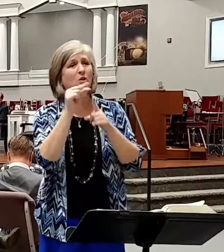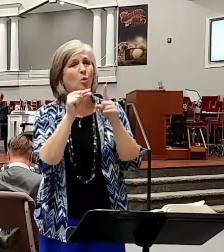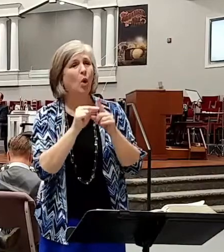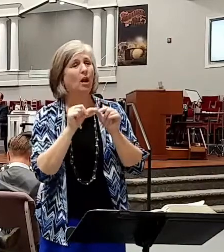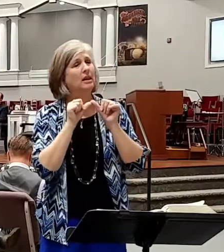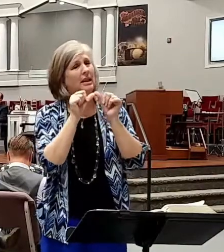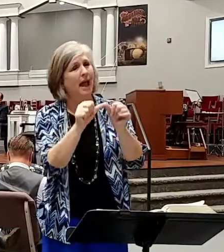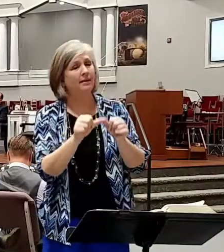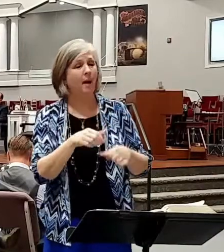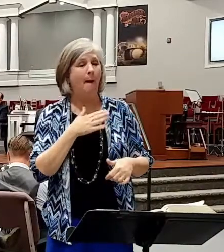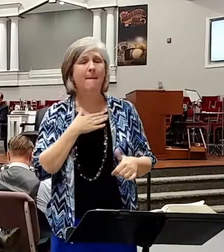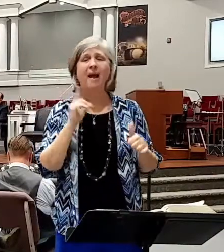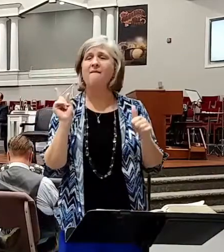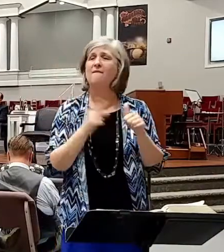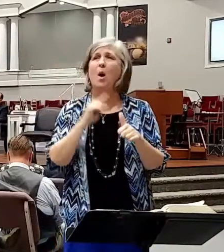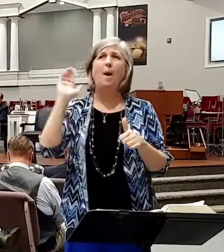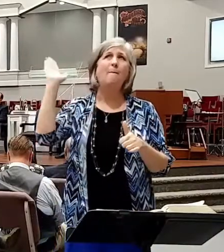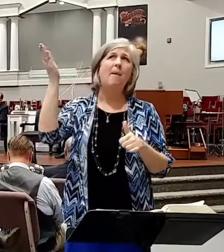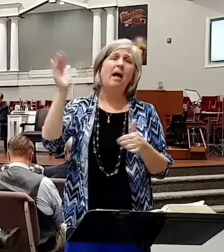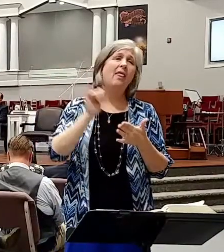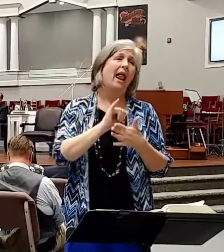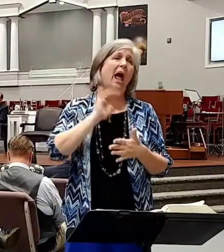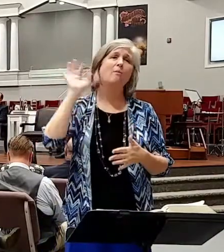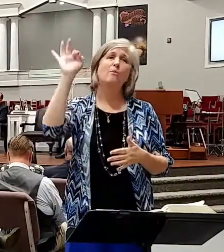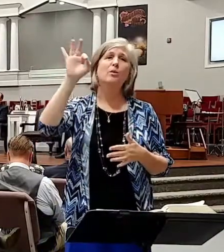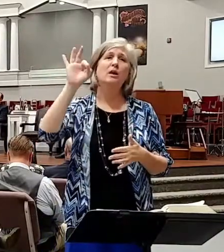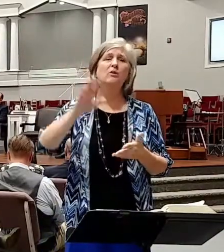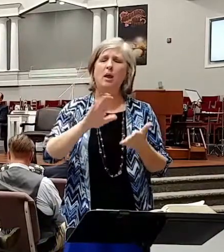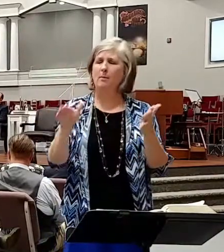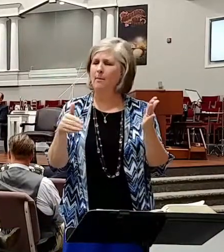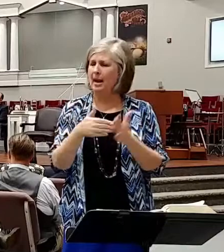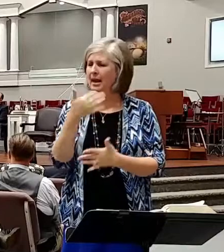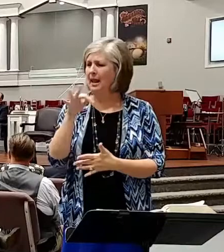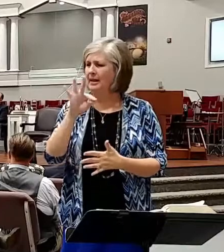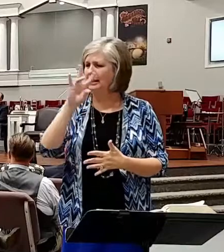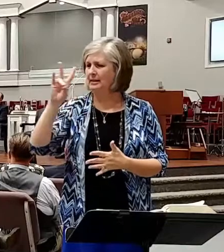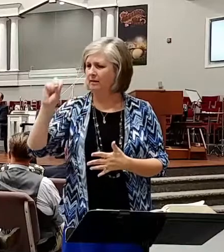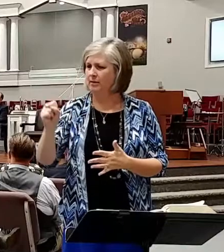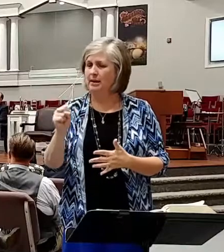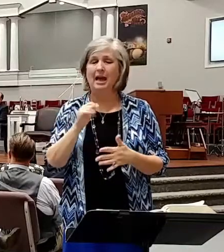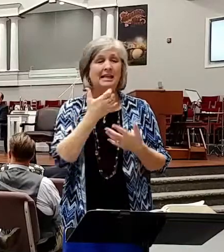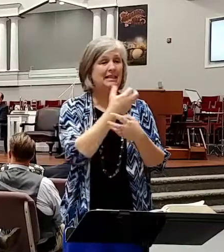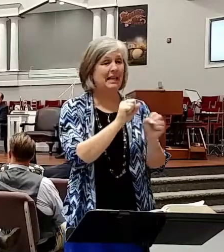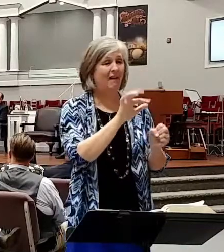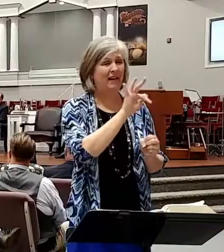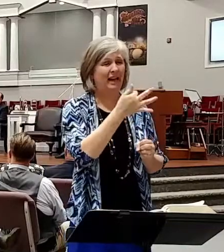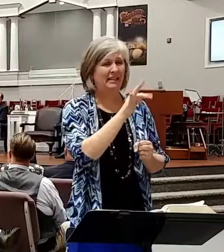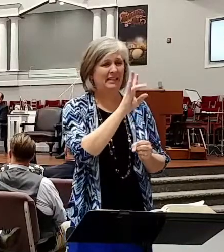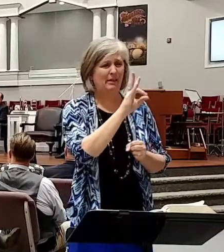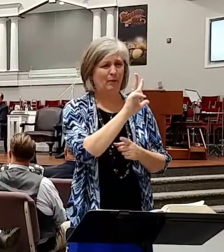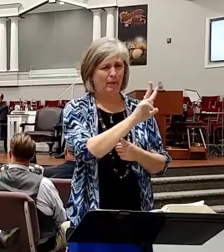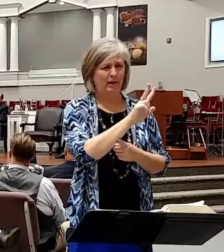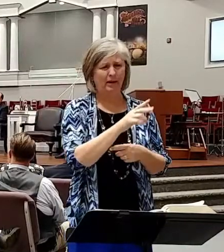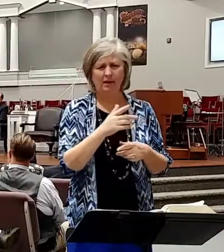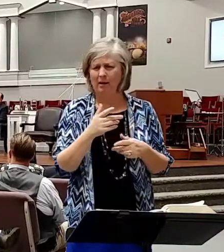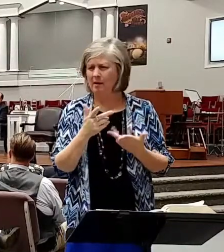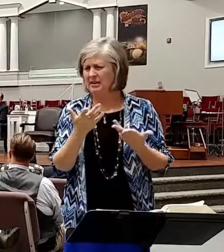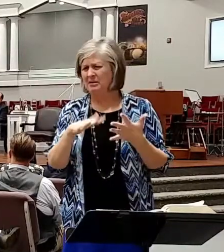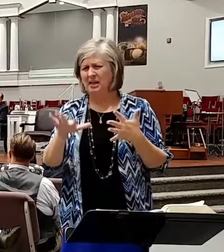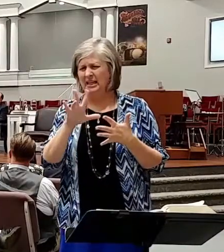that I ever preached was in the mid-1970s. I got saved in 73, somewhere around 74, 75, somewhere in that span